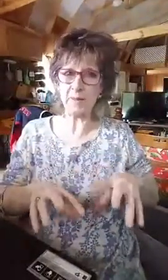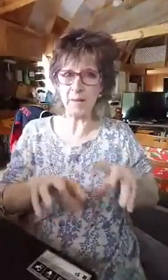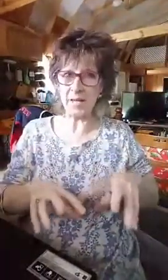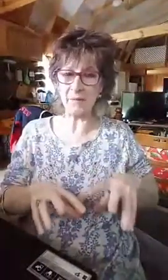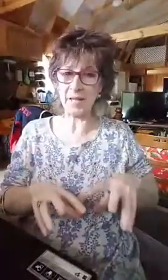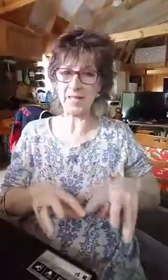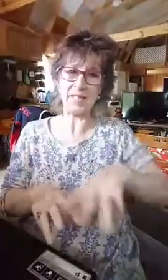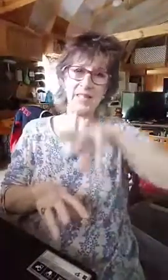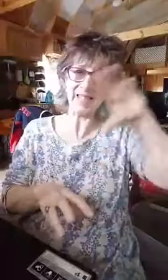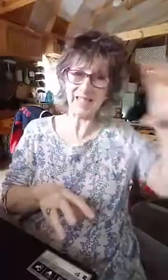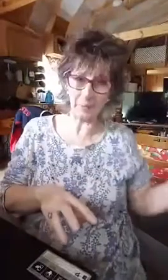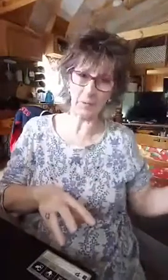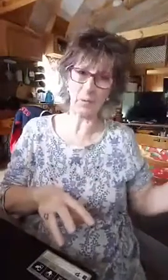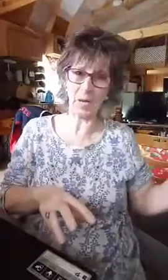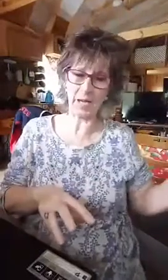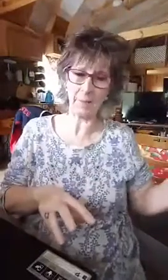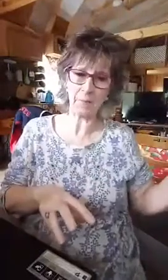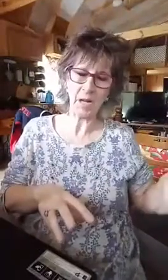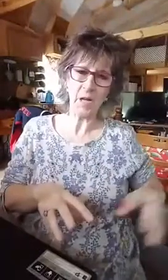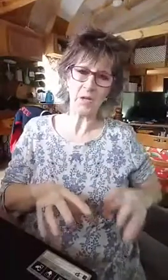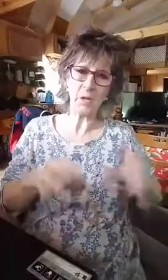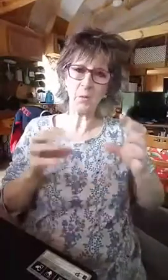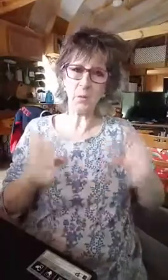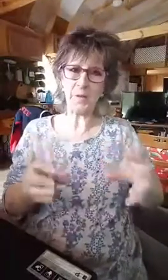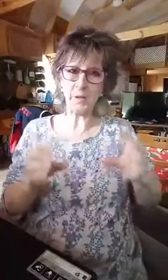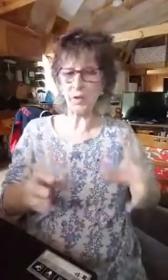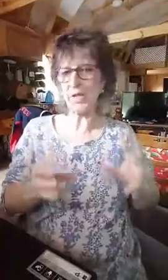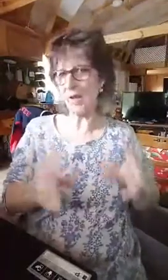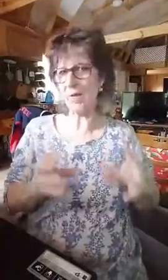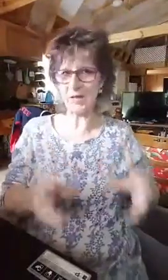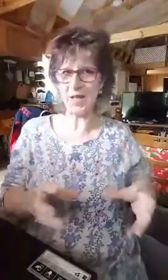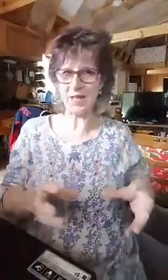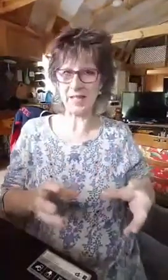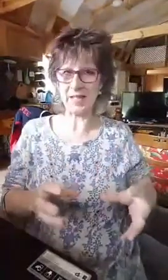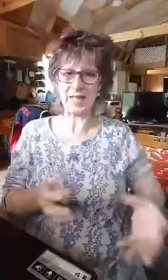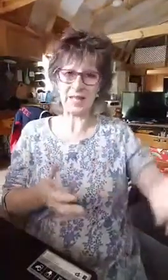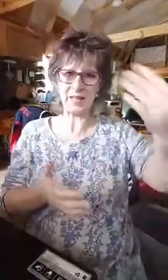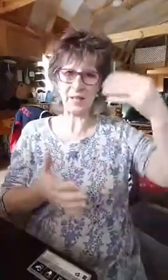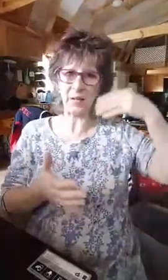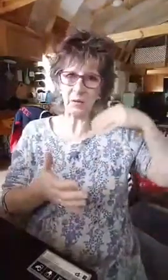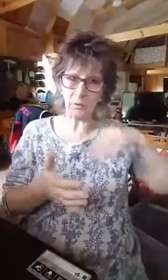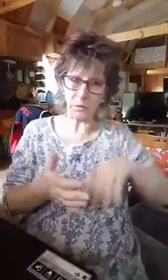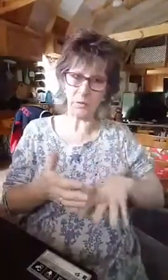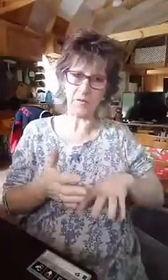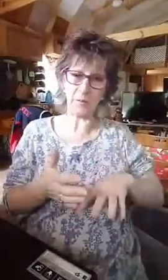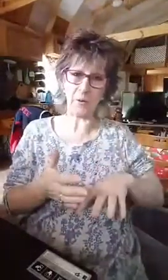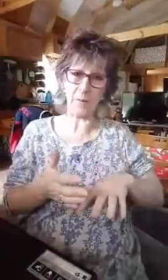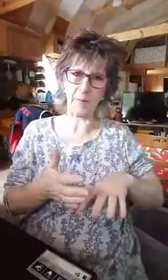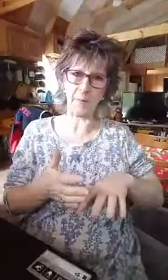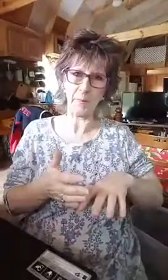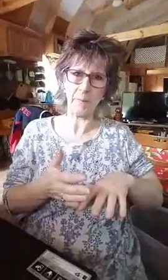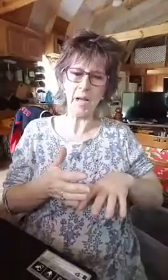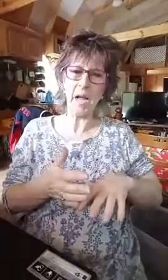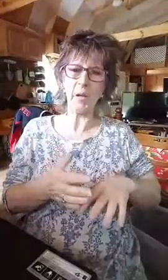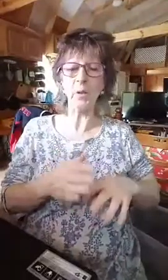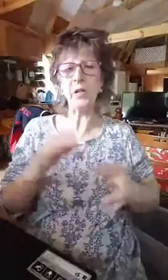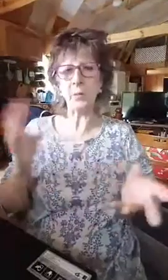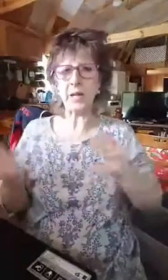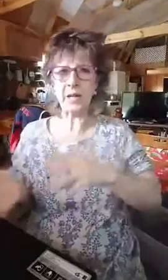manifest in a different way. So what the courts of heaven does is it gets to the root of the problem. And when you've prayed every